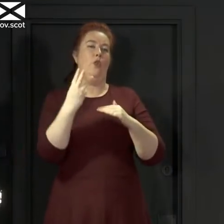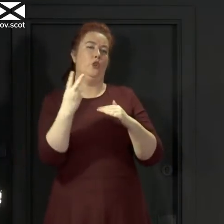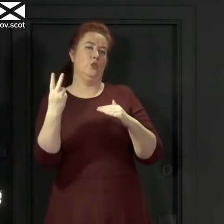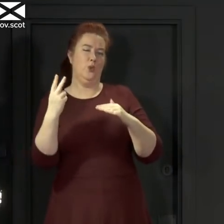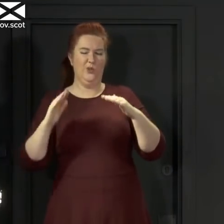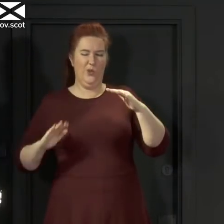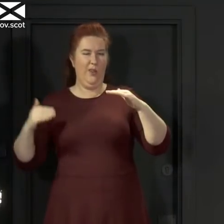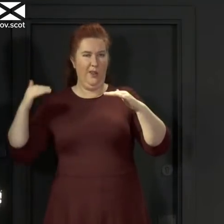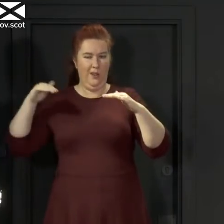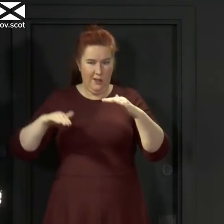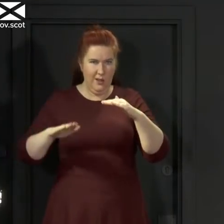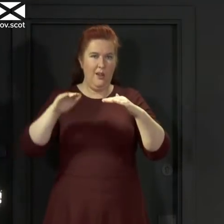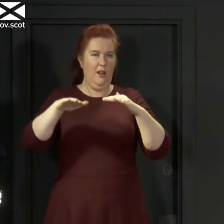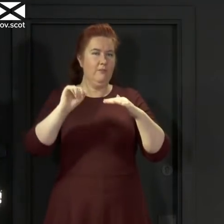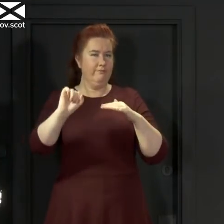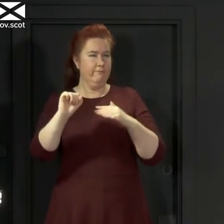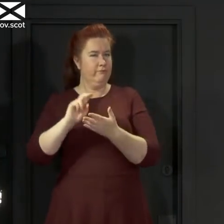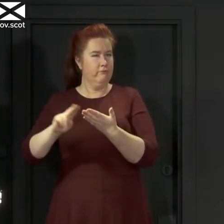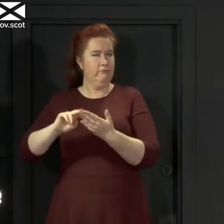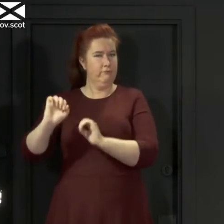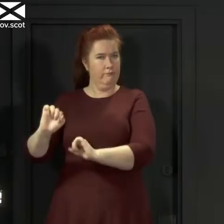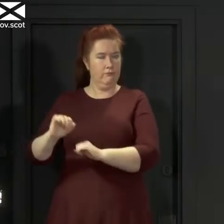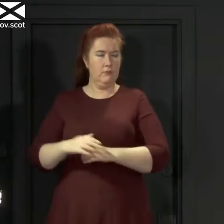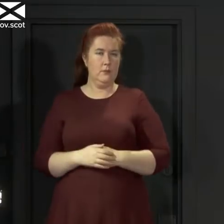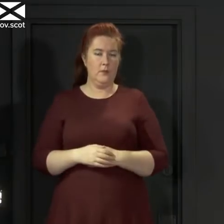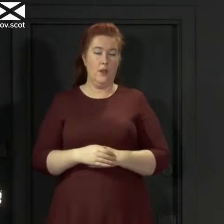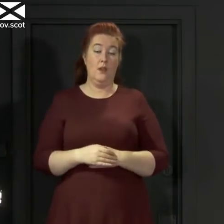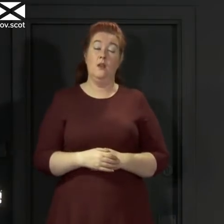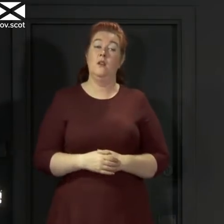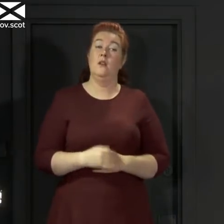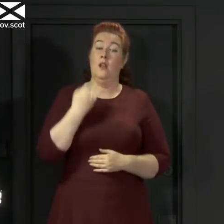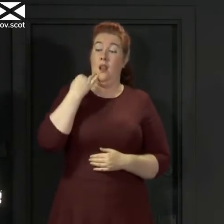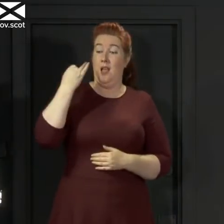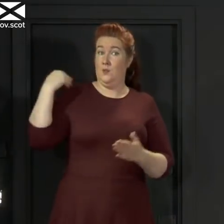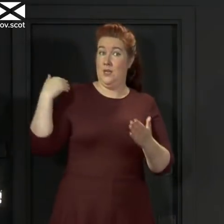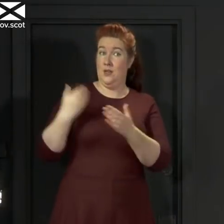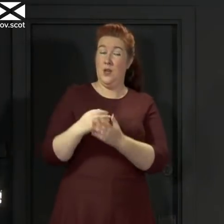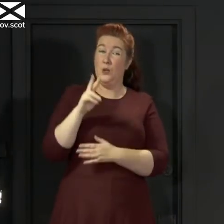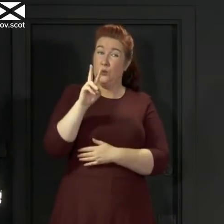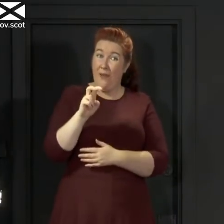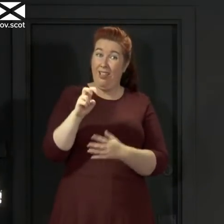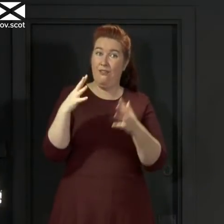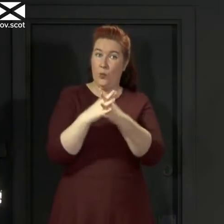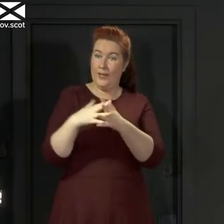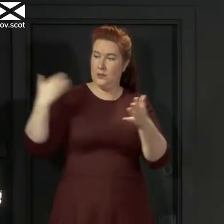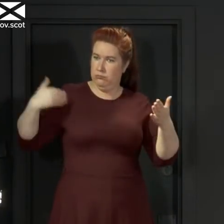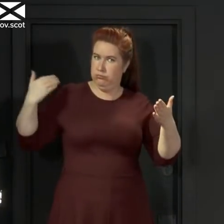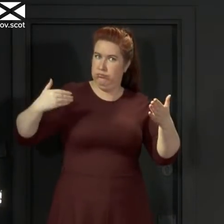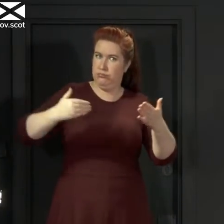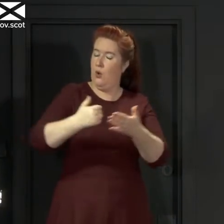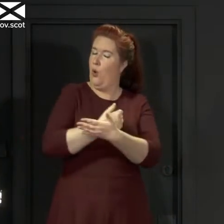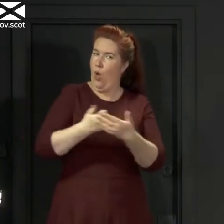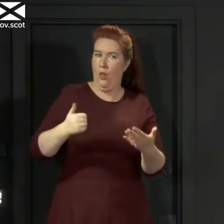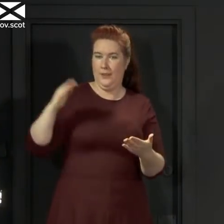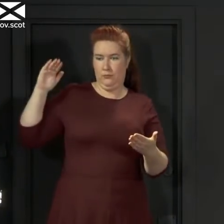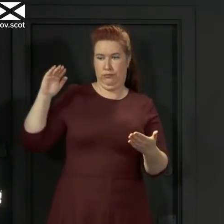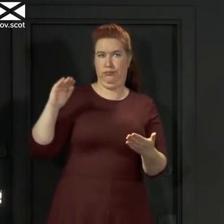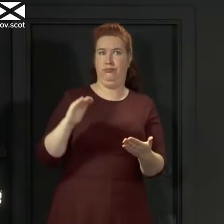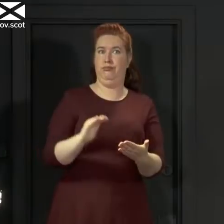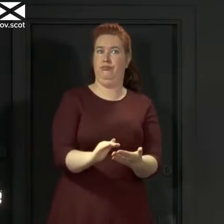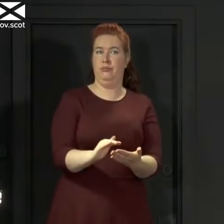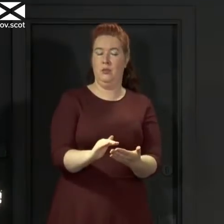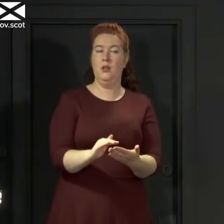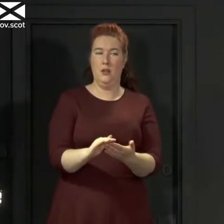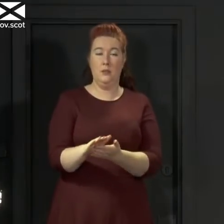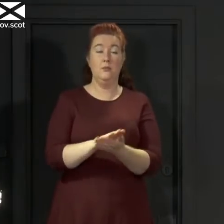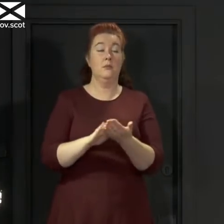Last week was the 12th week in a row in which the number of deaths from COVID has fallen. In addition, the total weekly number of